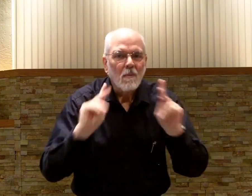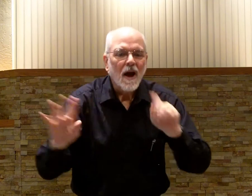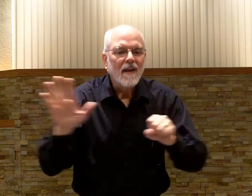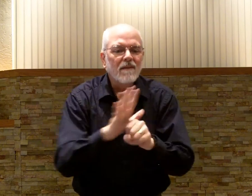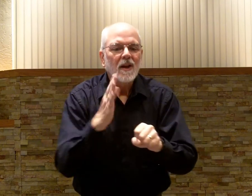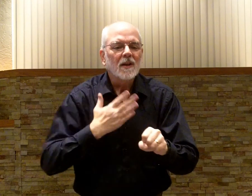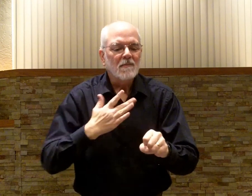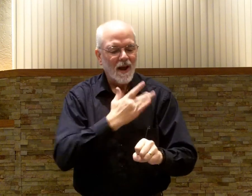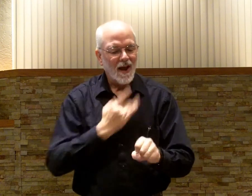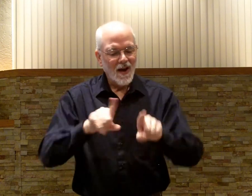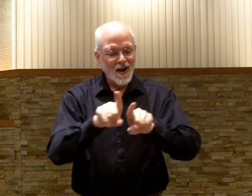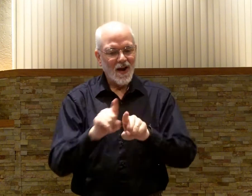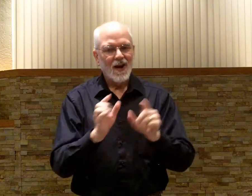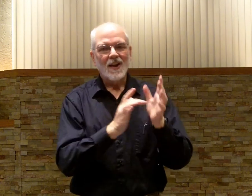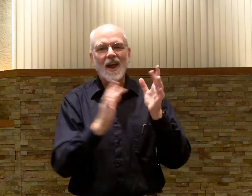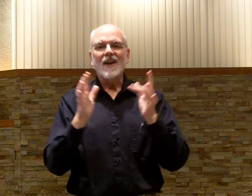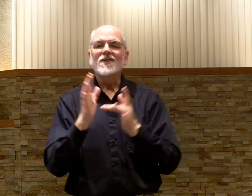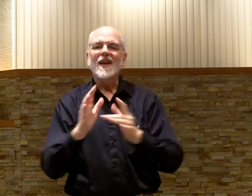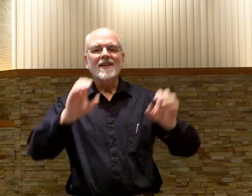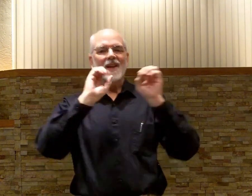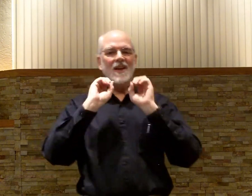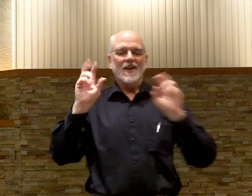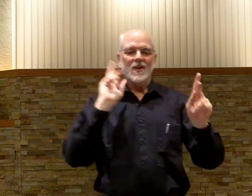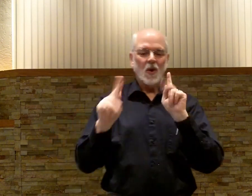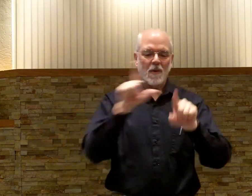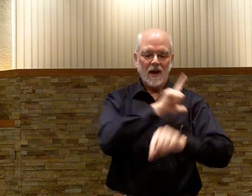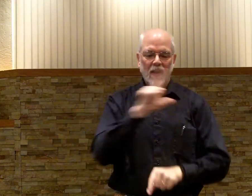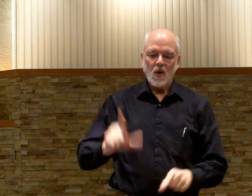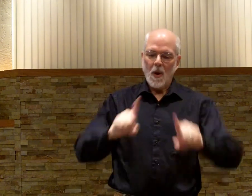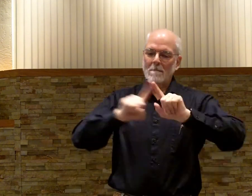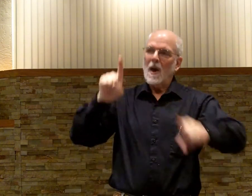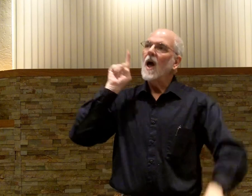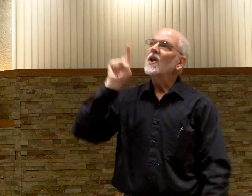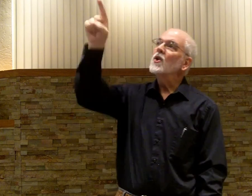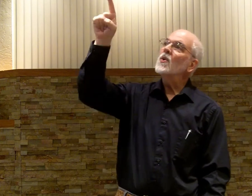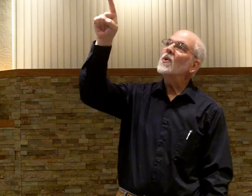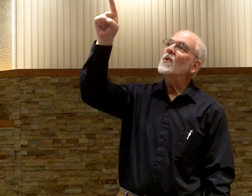nobody fills my heart like Jesus. Nobody, Lord, but you.